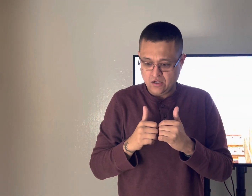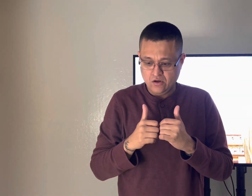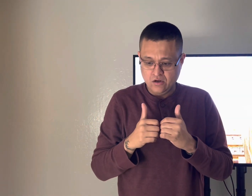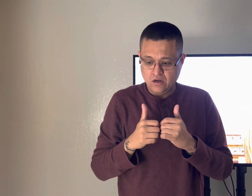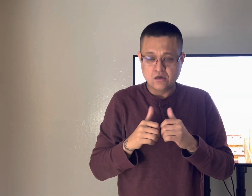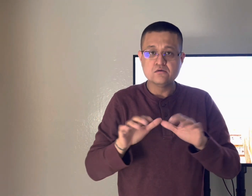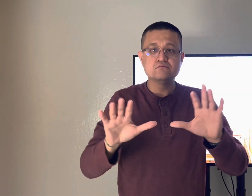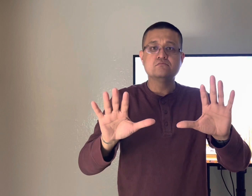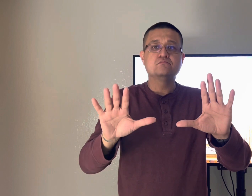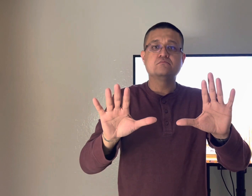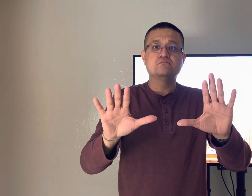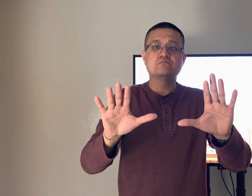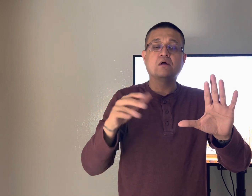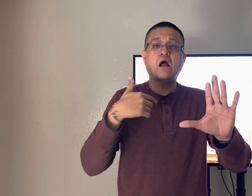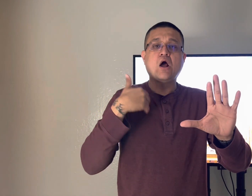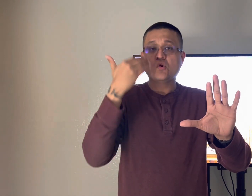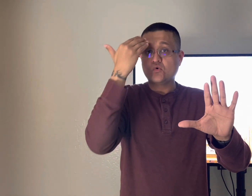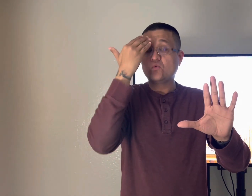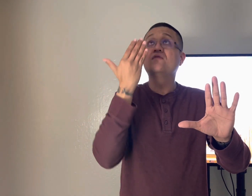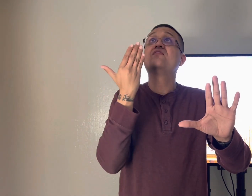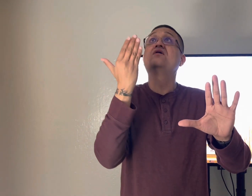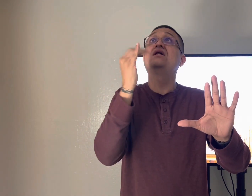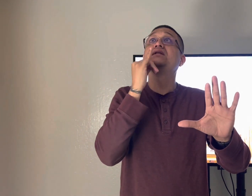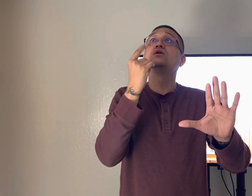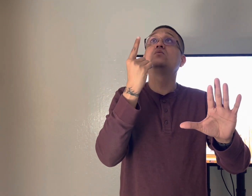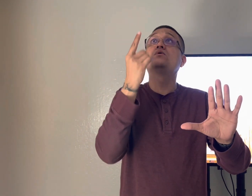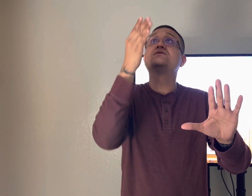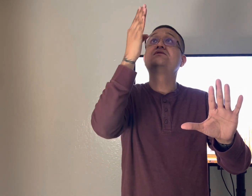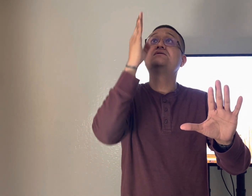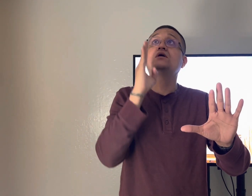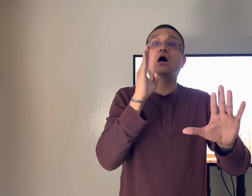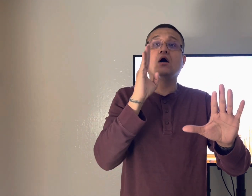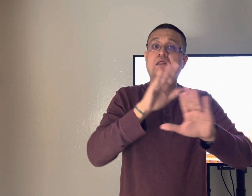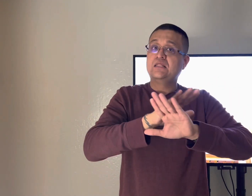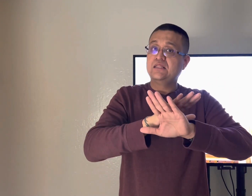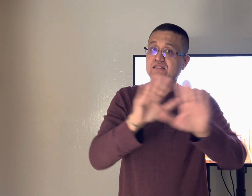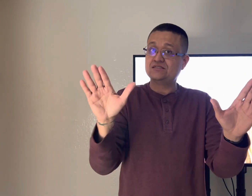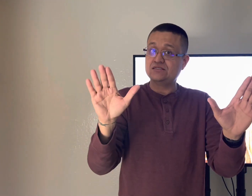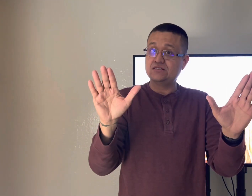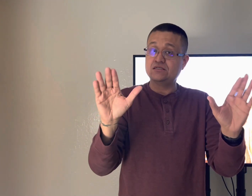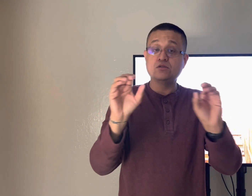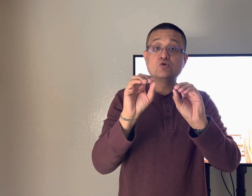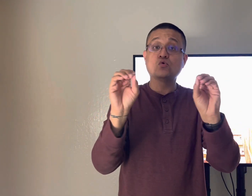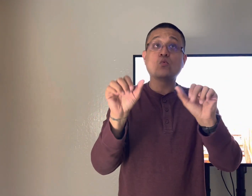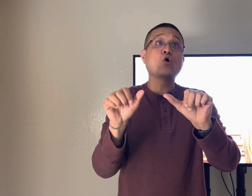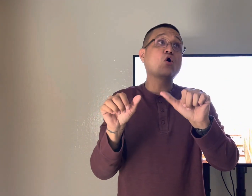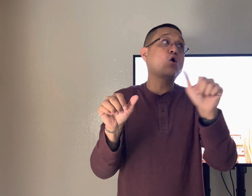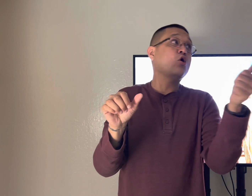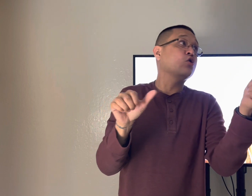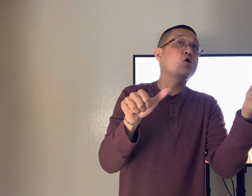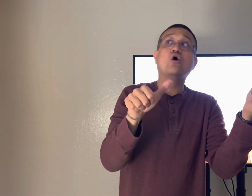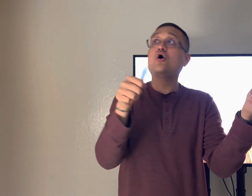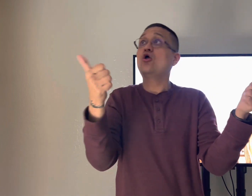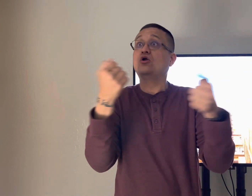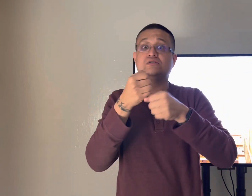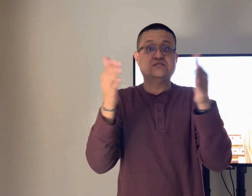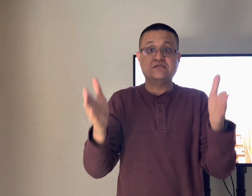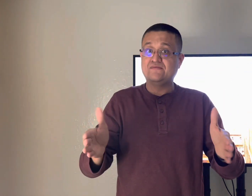that just absolutely just blows my mind of how that can be that god is just everywhere all the